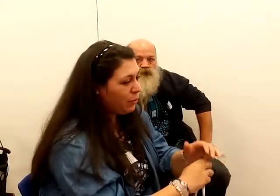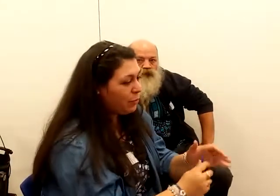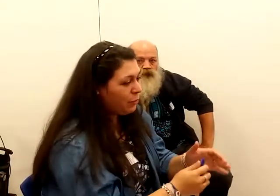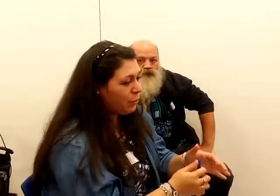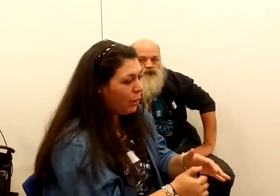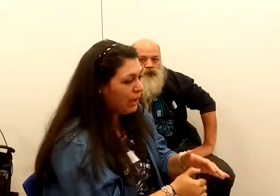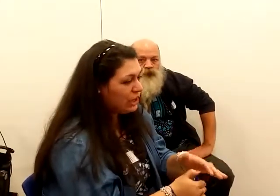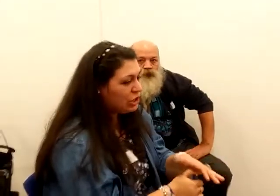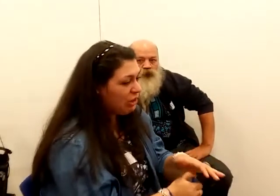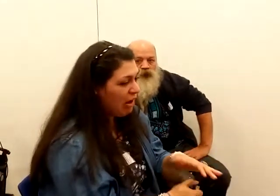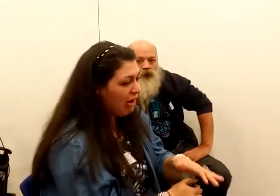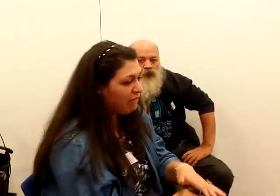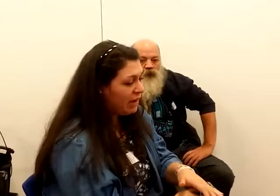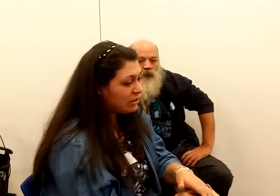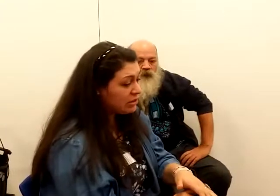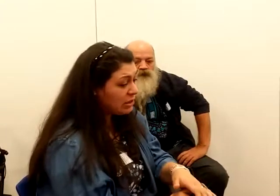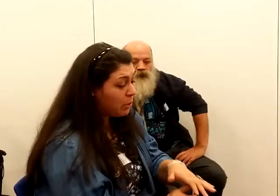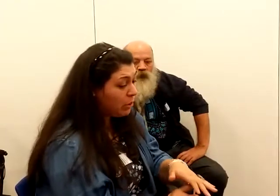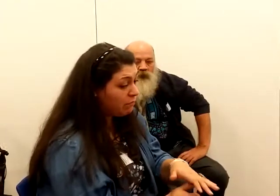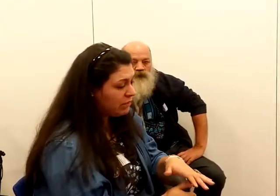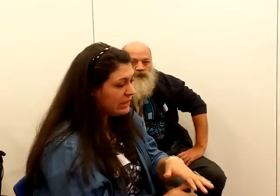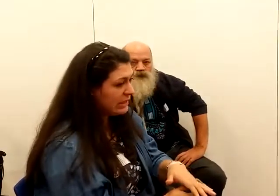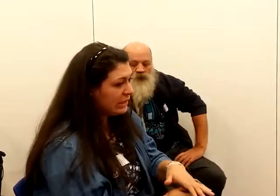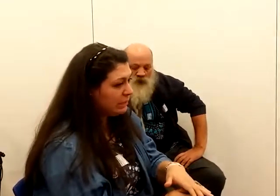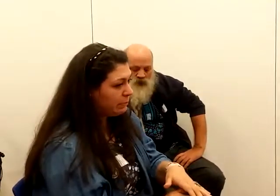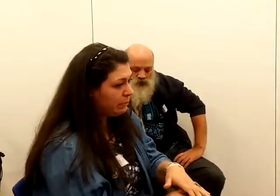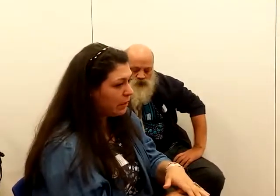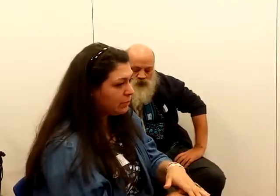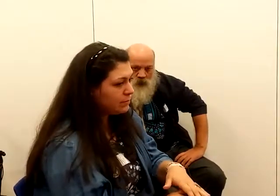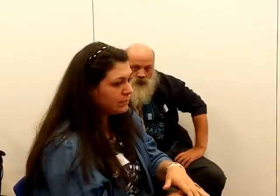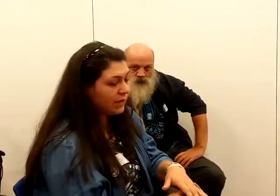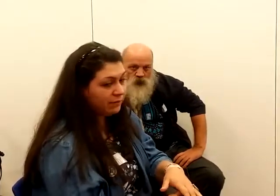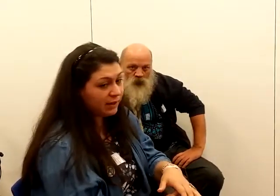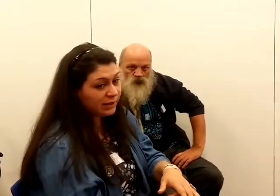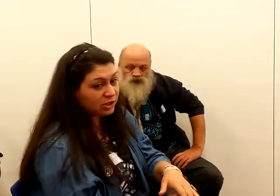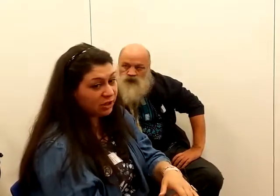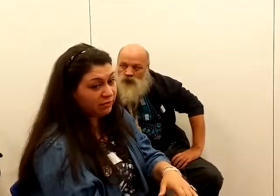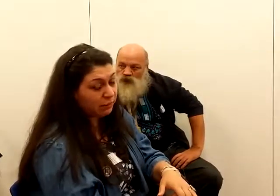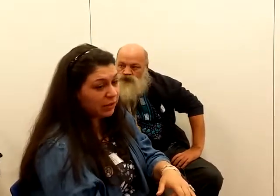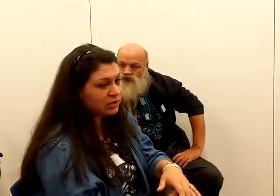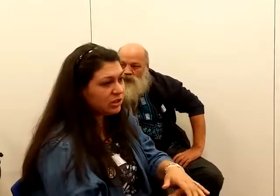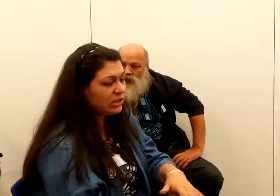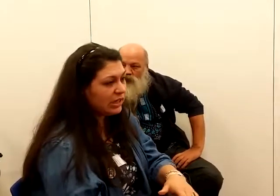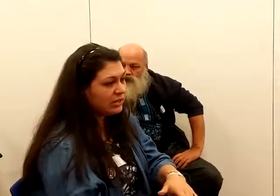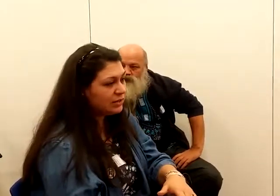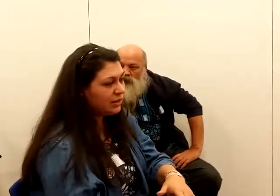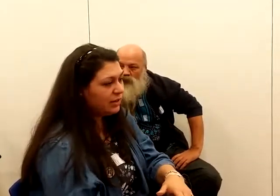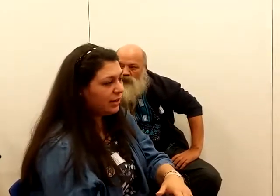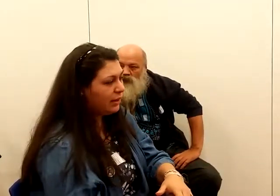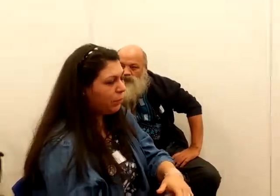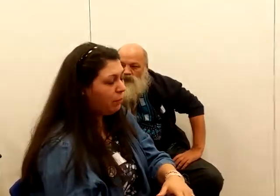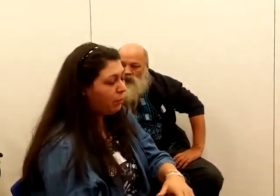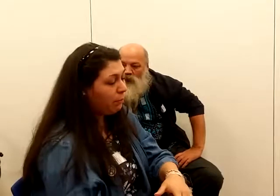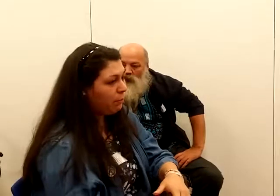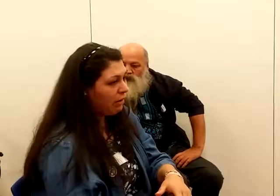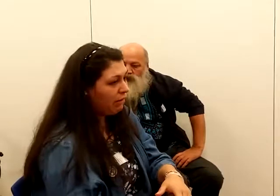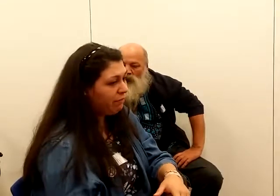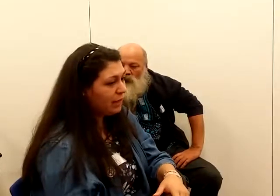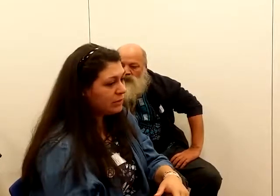The one issue that I've found, because I've only recently become deaf, like literally over the past two years, and the one problem that I've